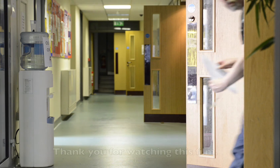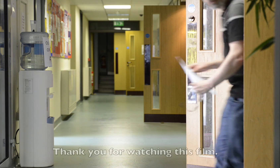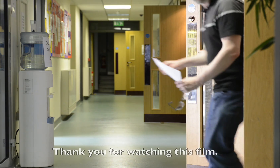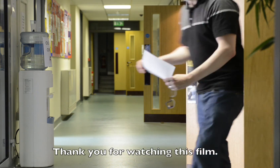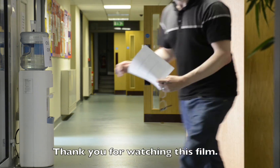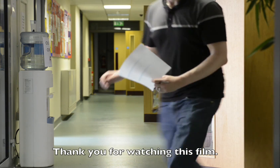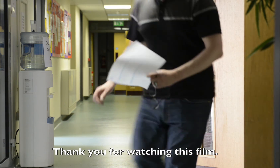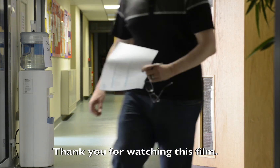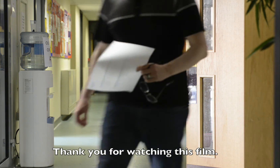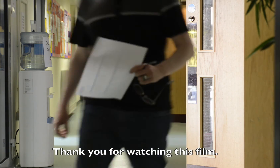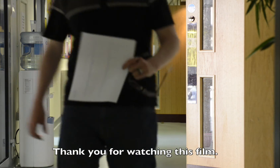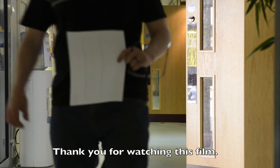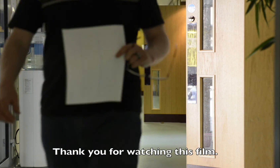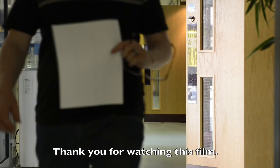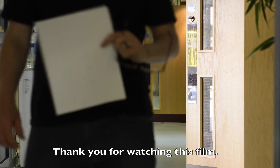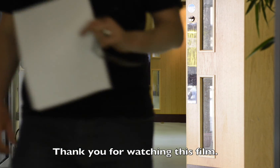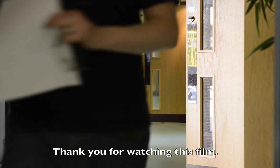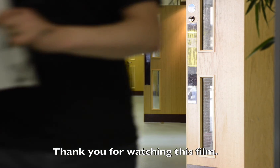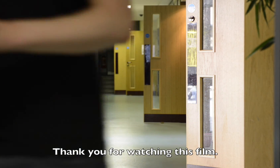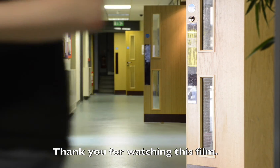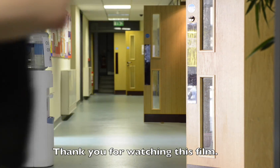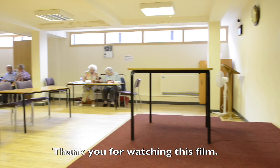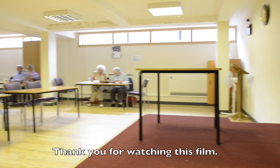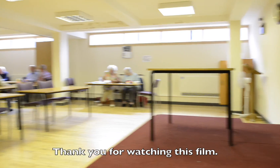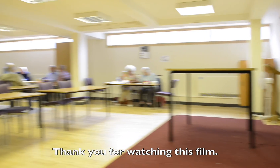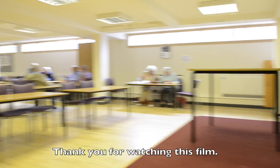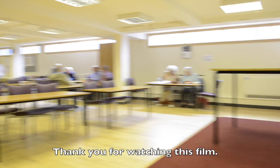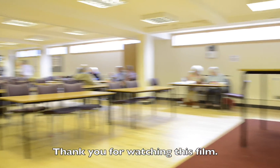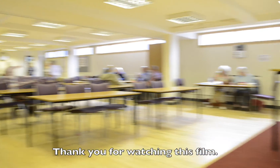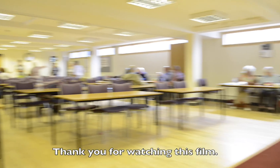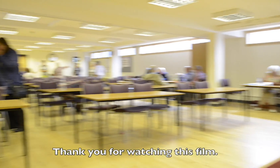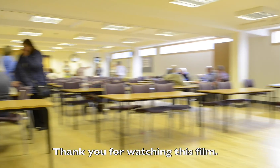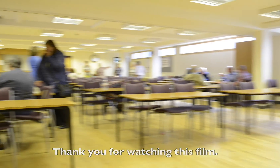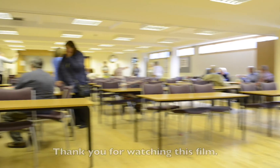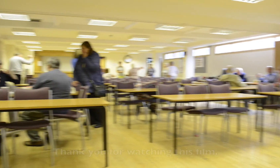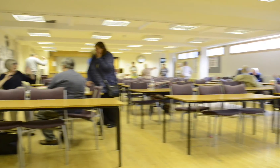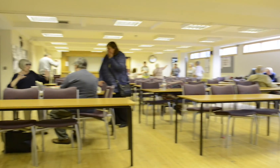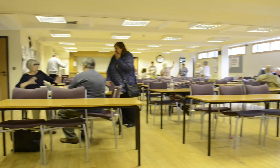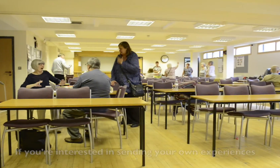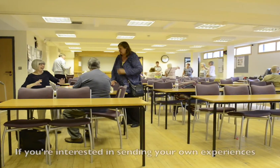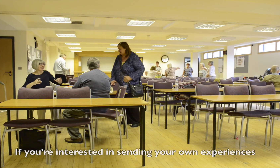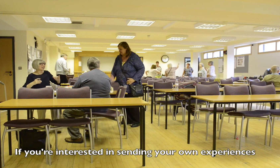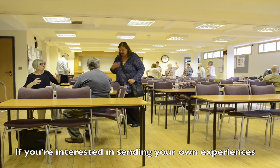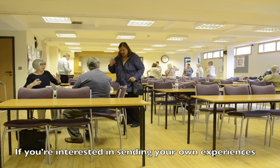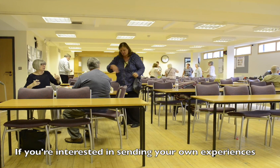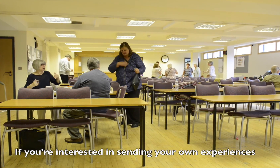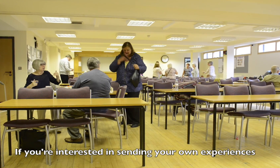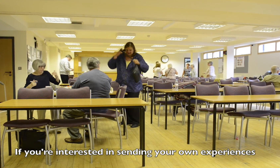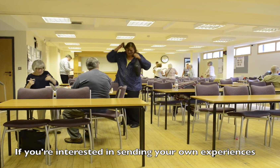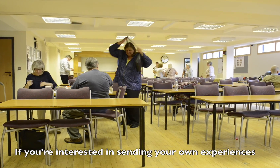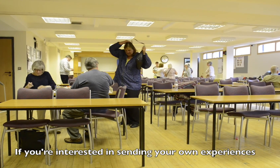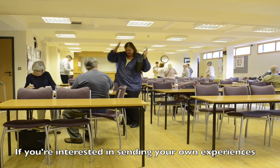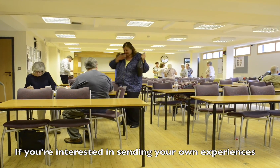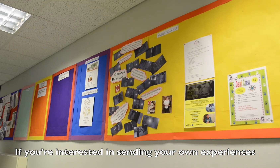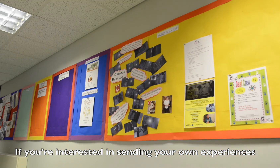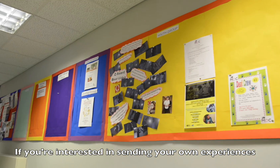Thank you to you for watching this film. If you are interested in sending